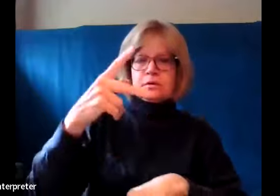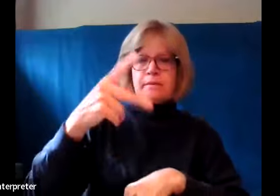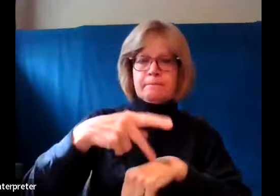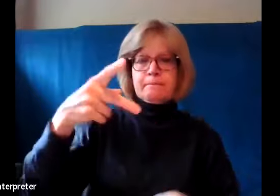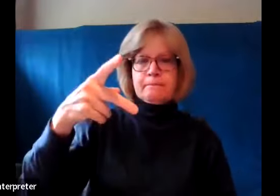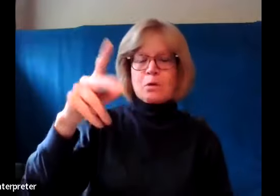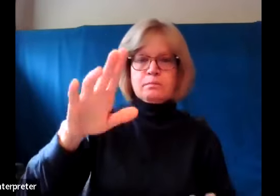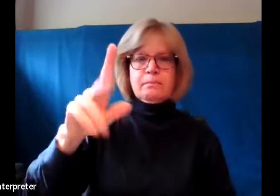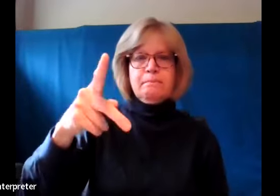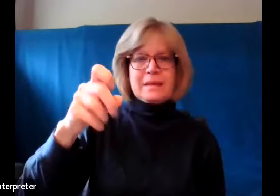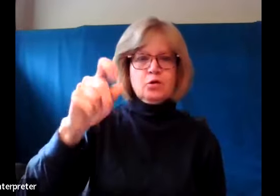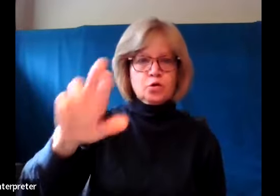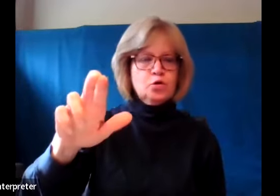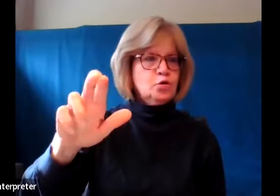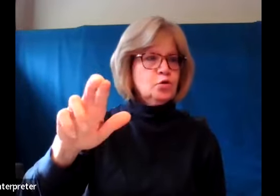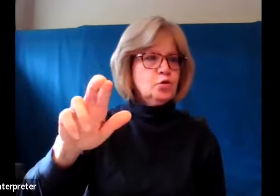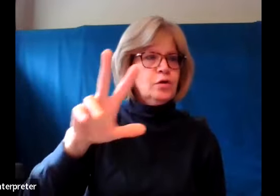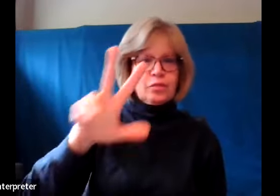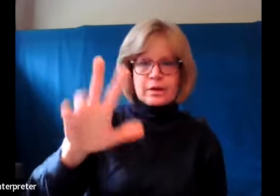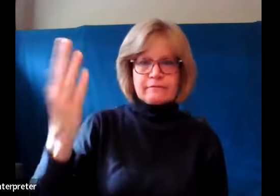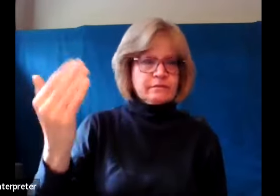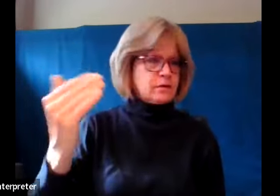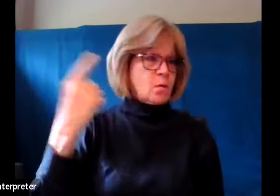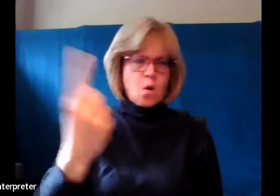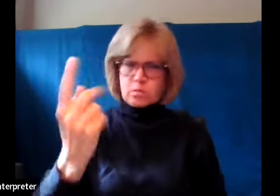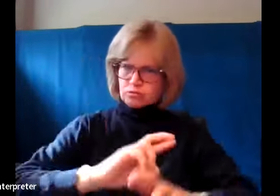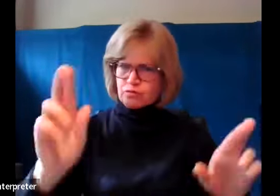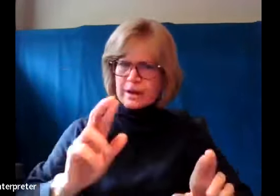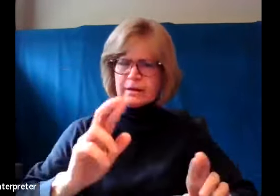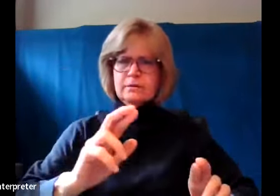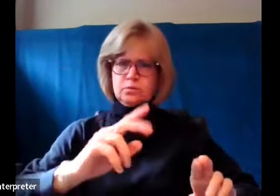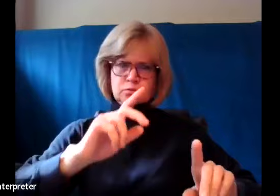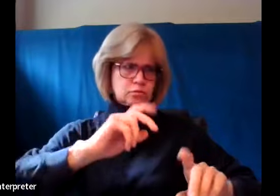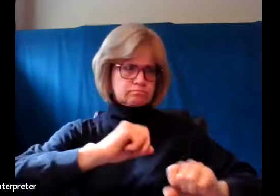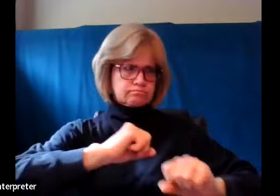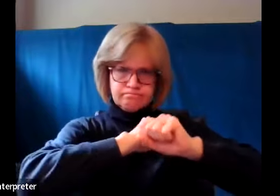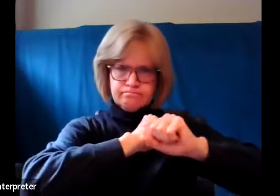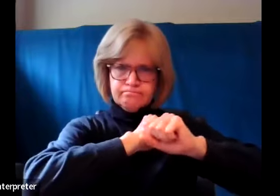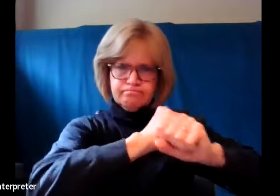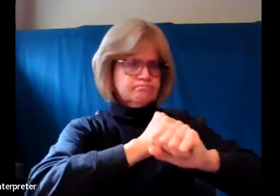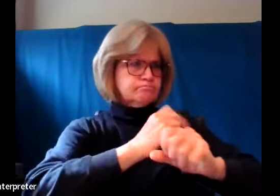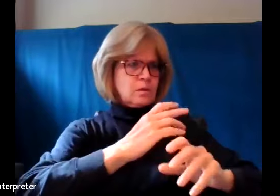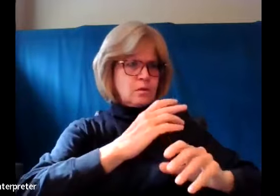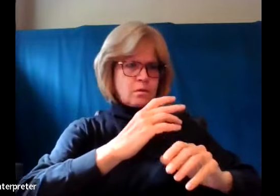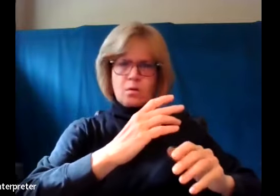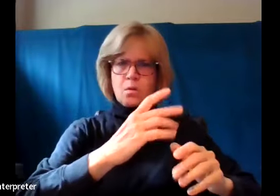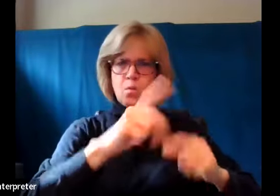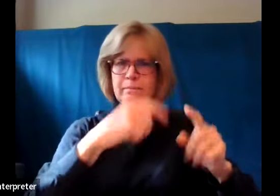Always be ready to make your defense to anyone who demands from you an accounting for the hope that is in you.